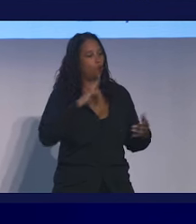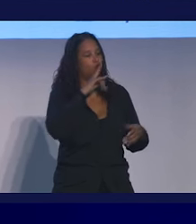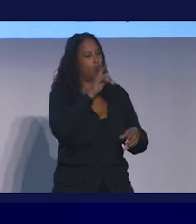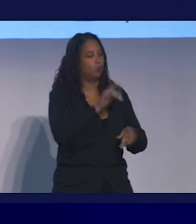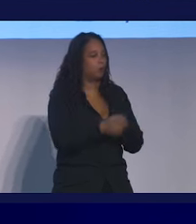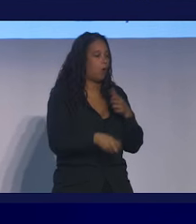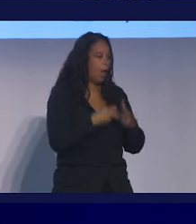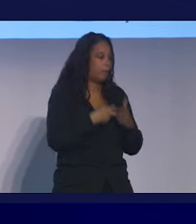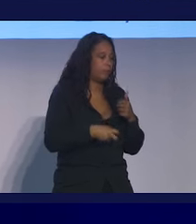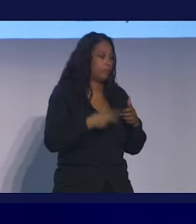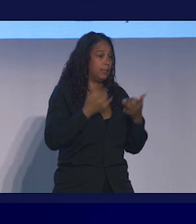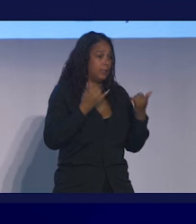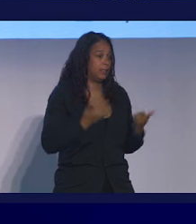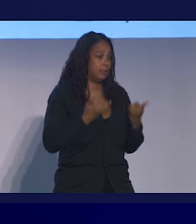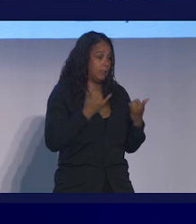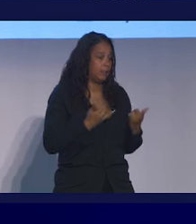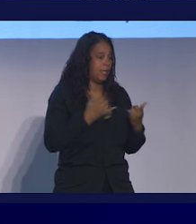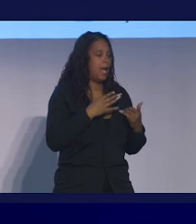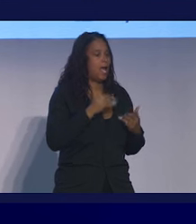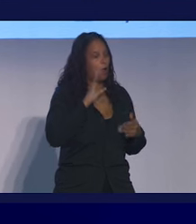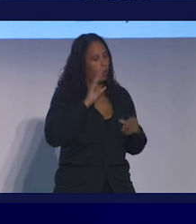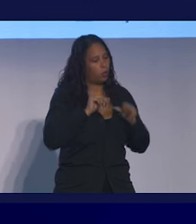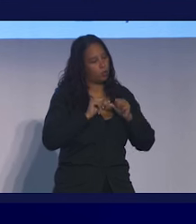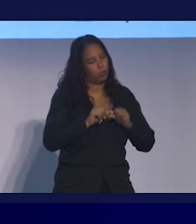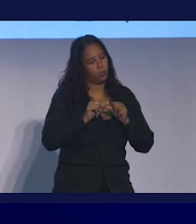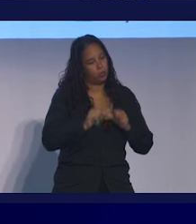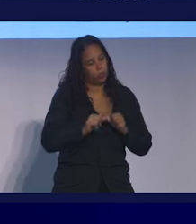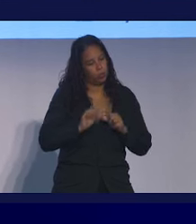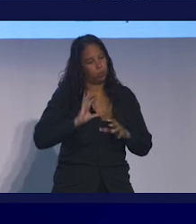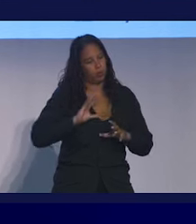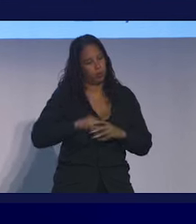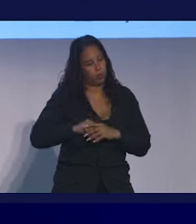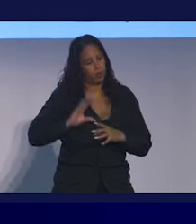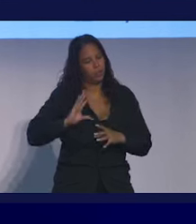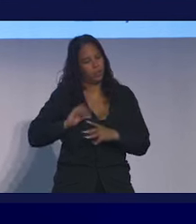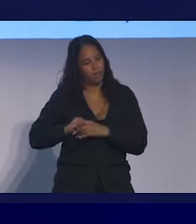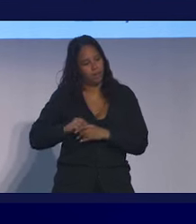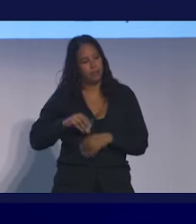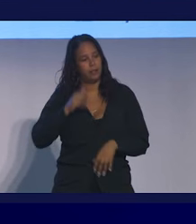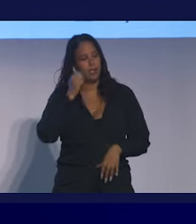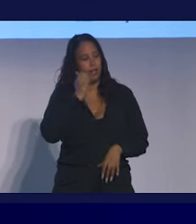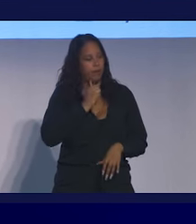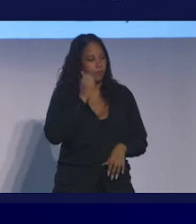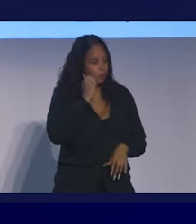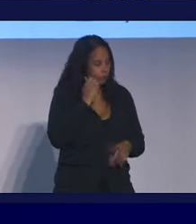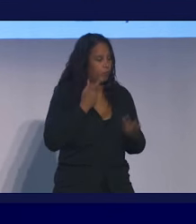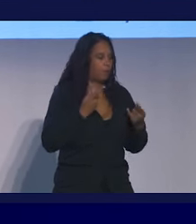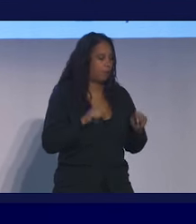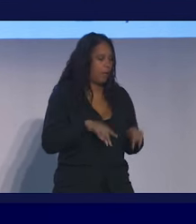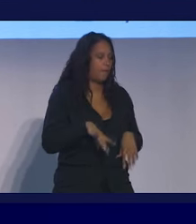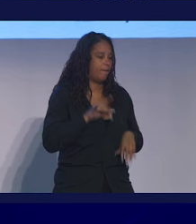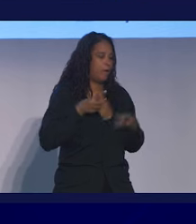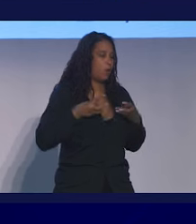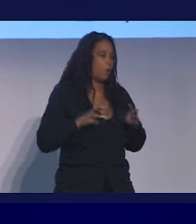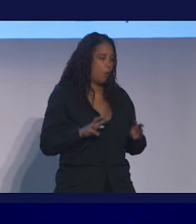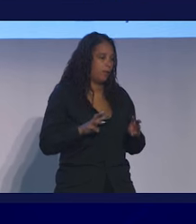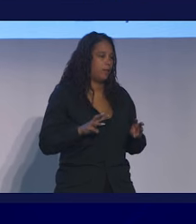with today are and we continue to invest over and over and over again humbly in seeking to find the right answer.